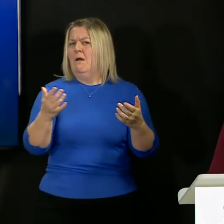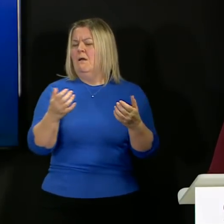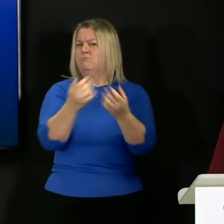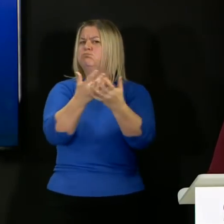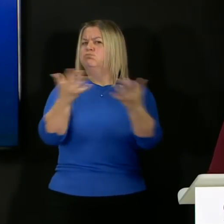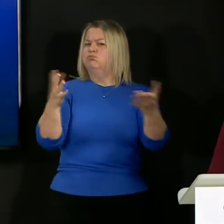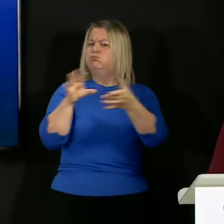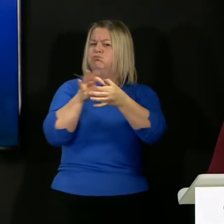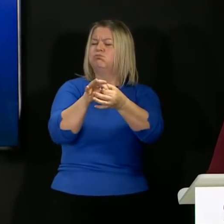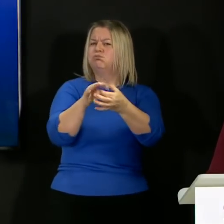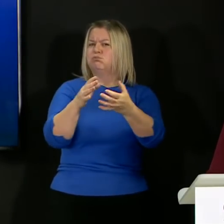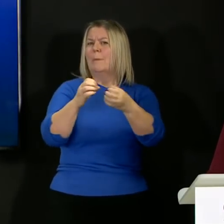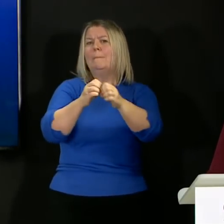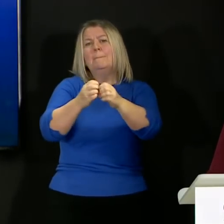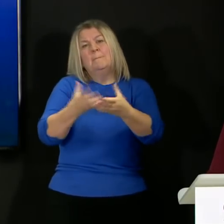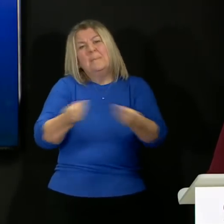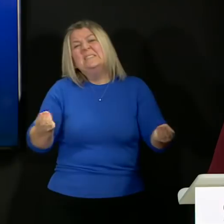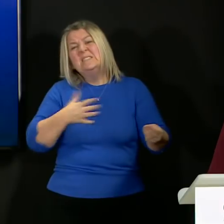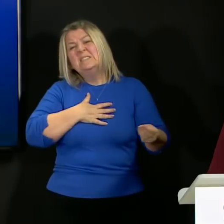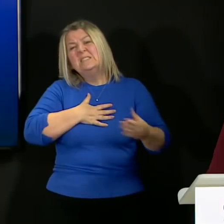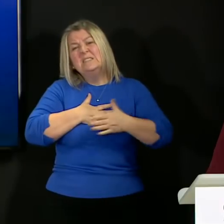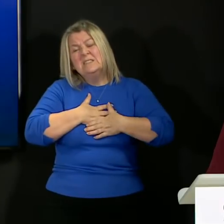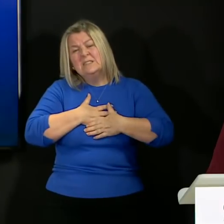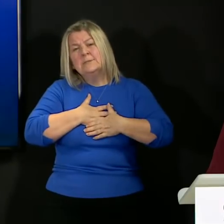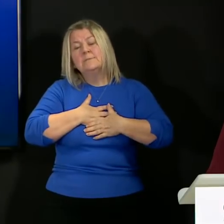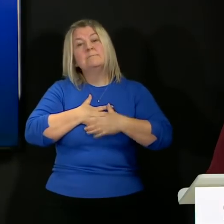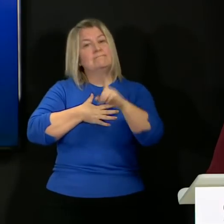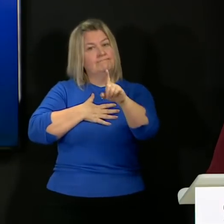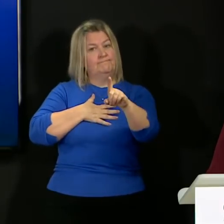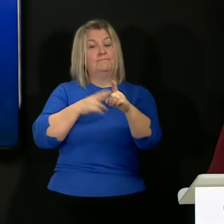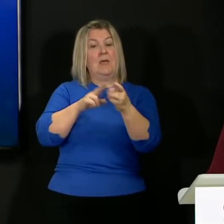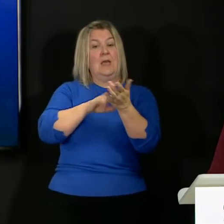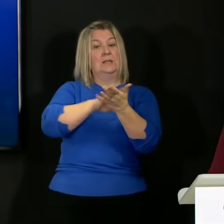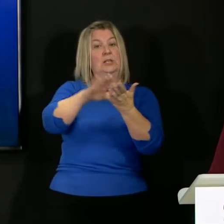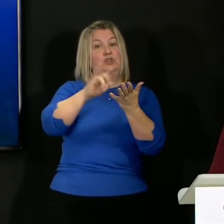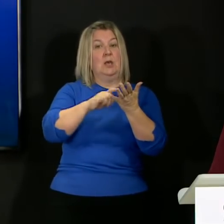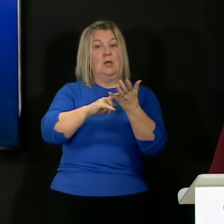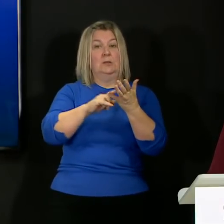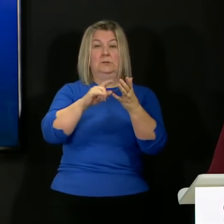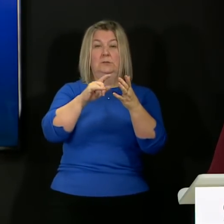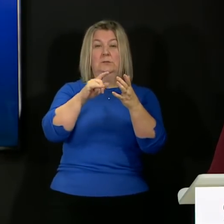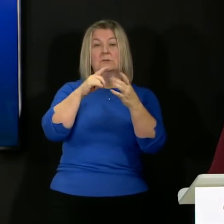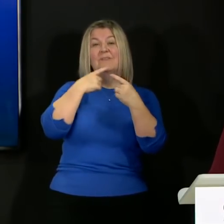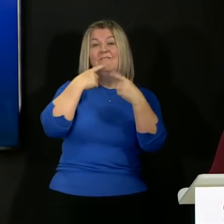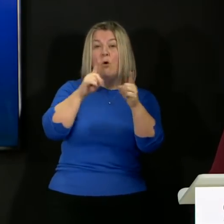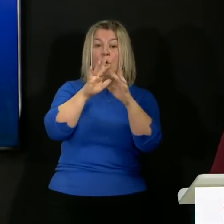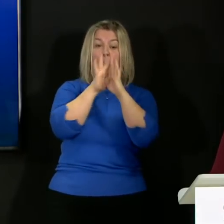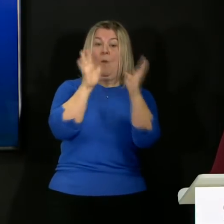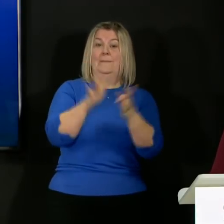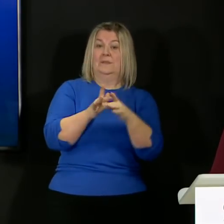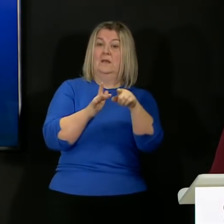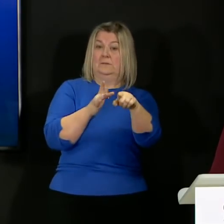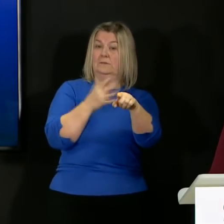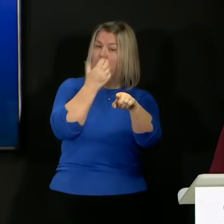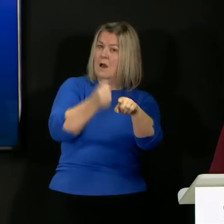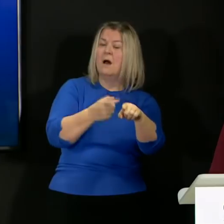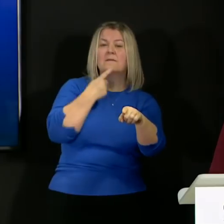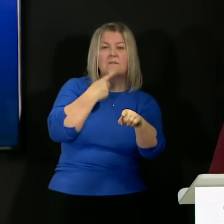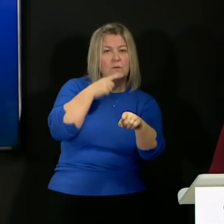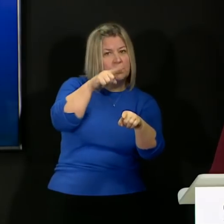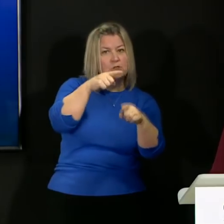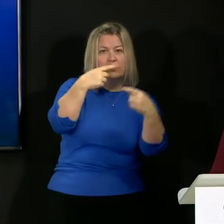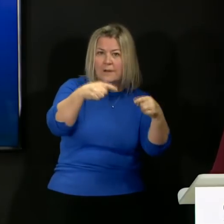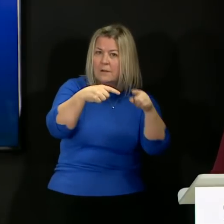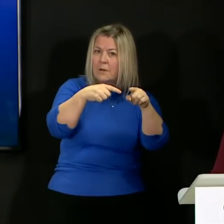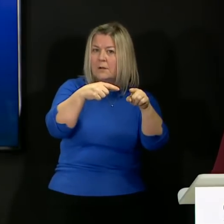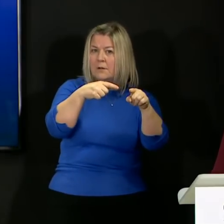information available on NHS Inform website. We've spoken about some of the tools and the support that is